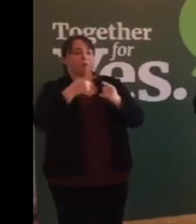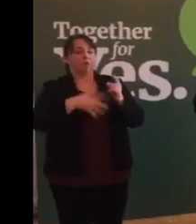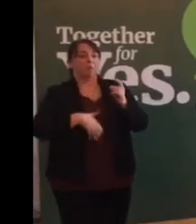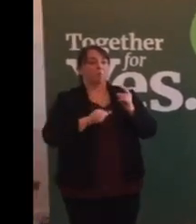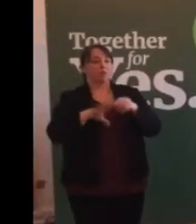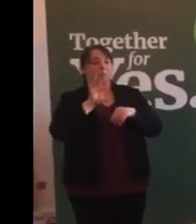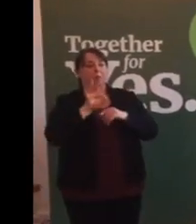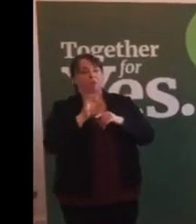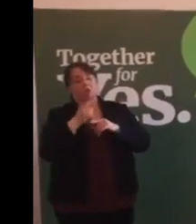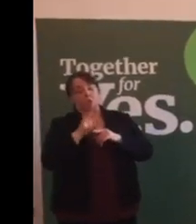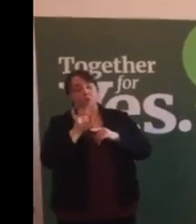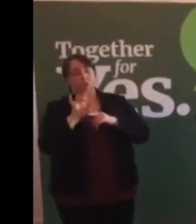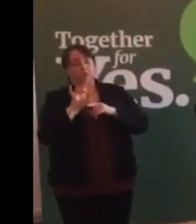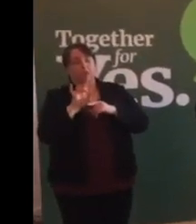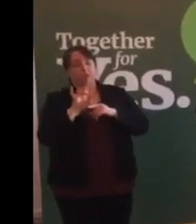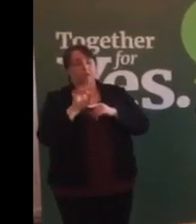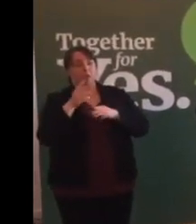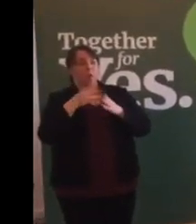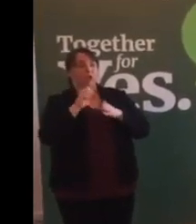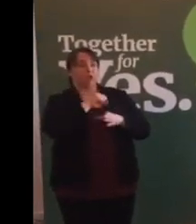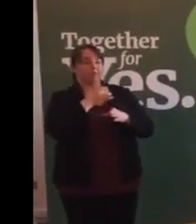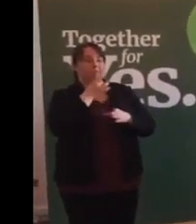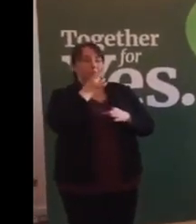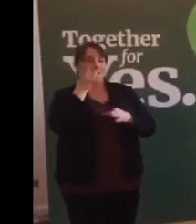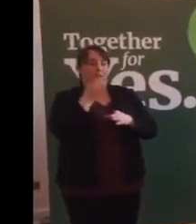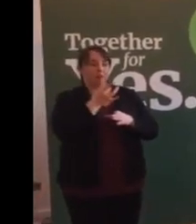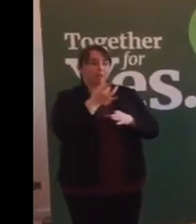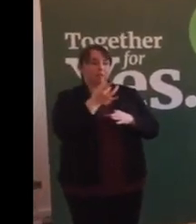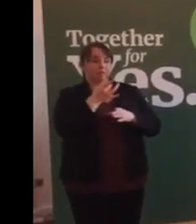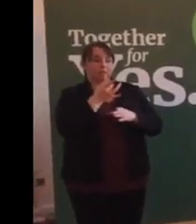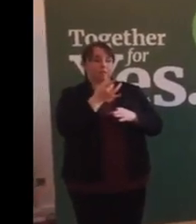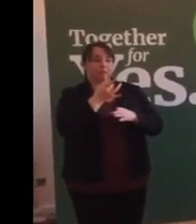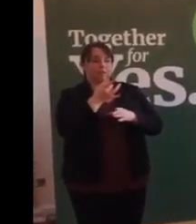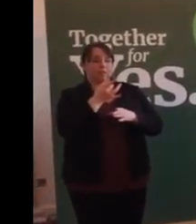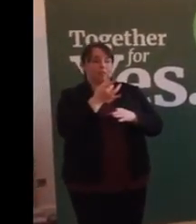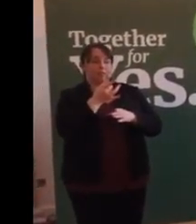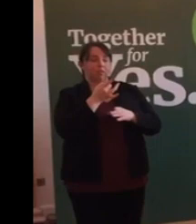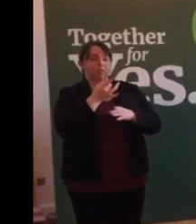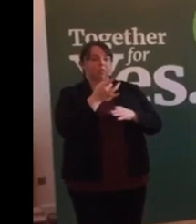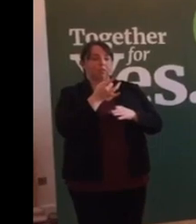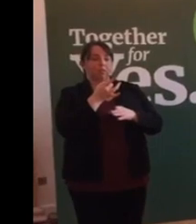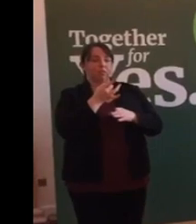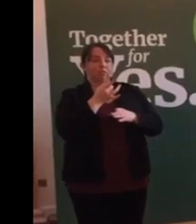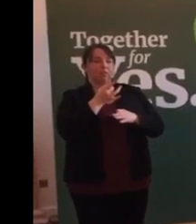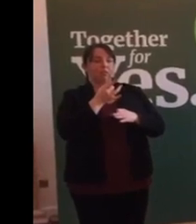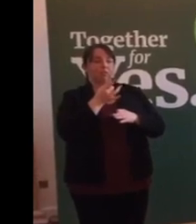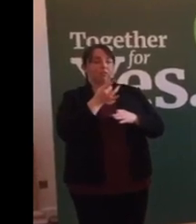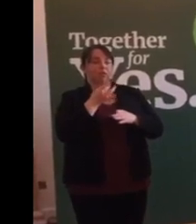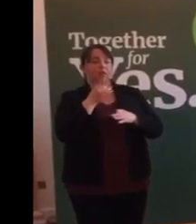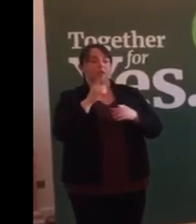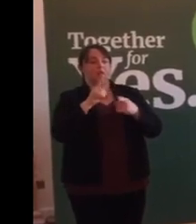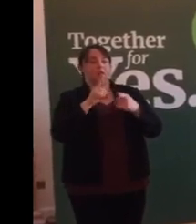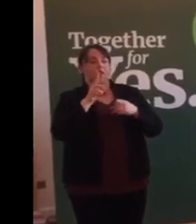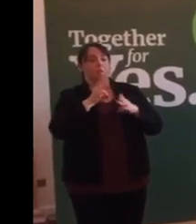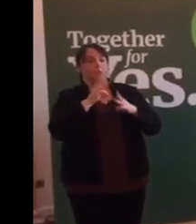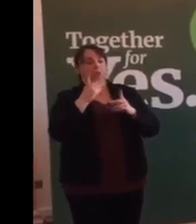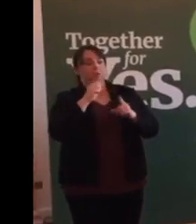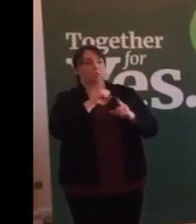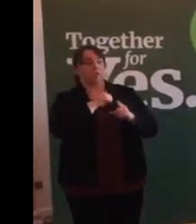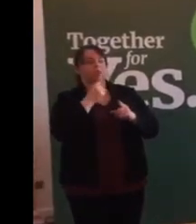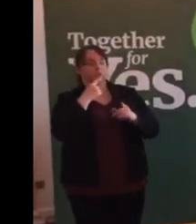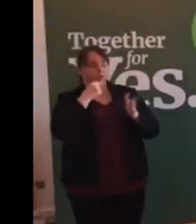on the Tuesday upon request or at your next elective list? And Savita's treating consultant replied,